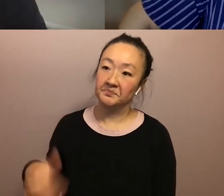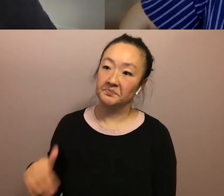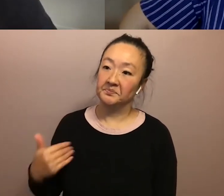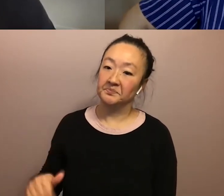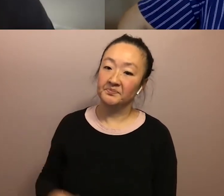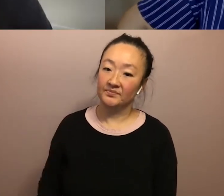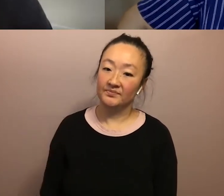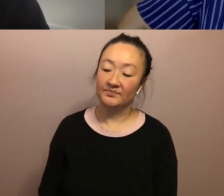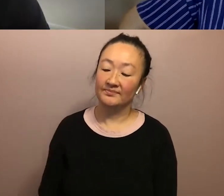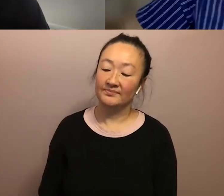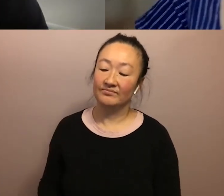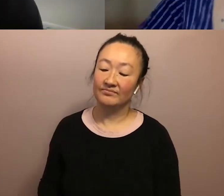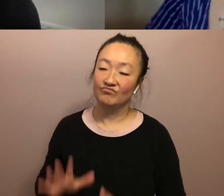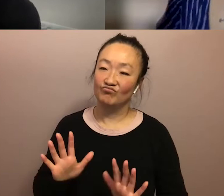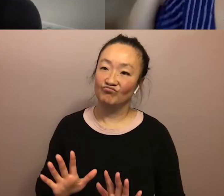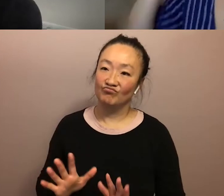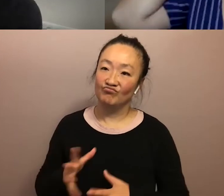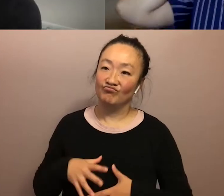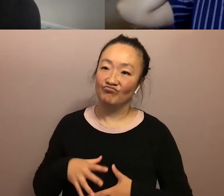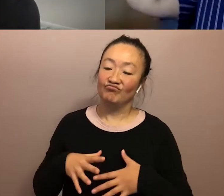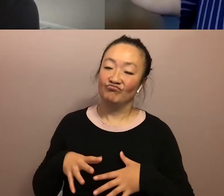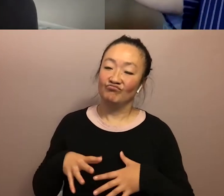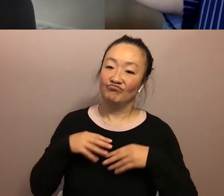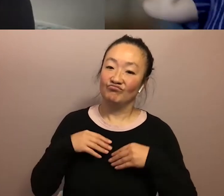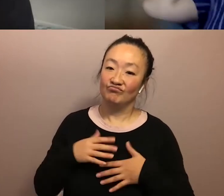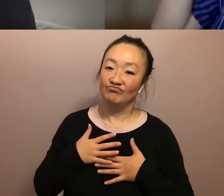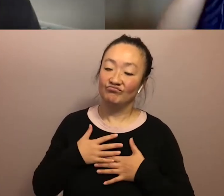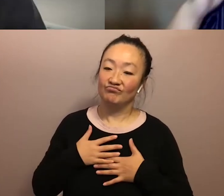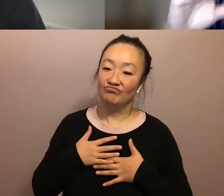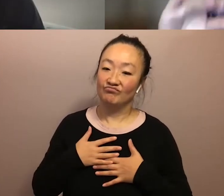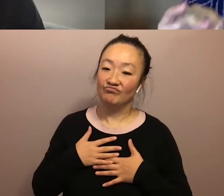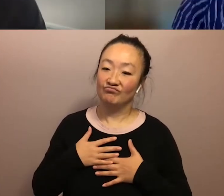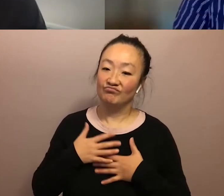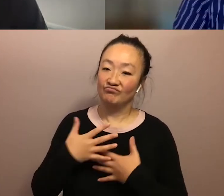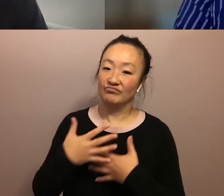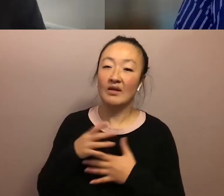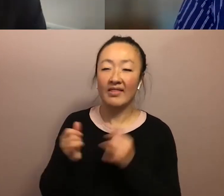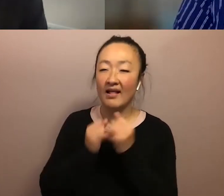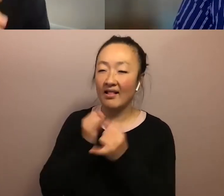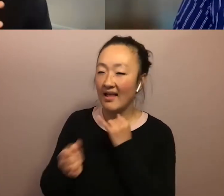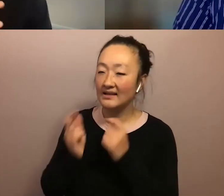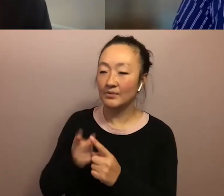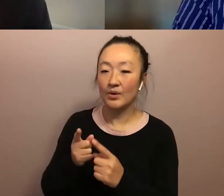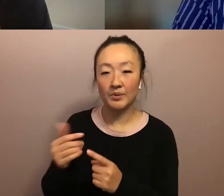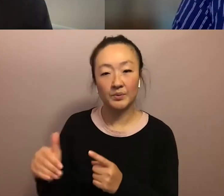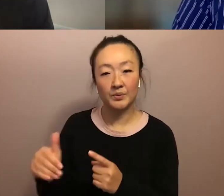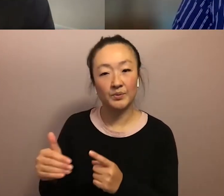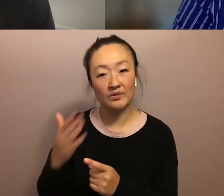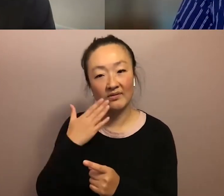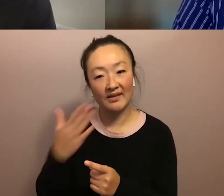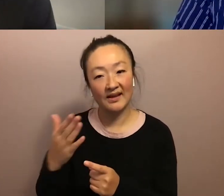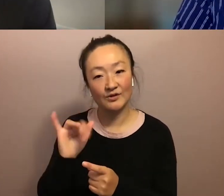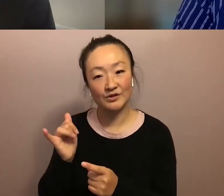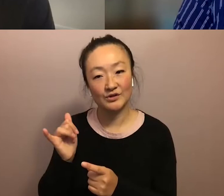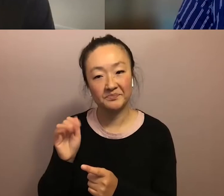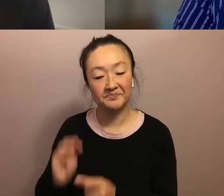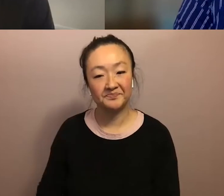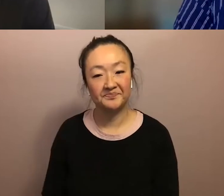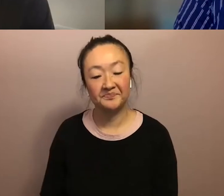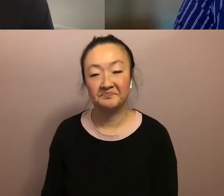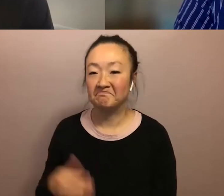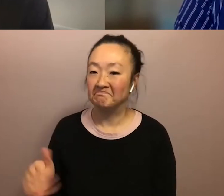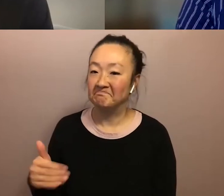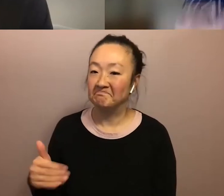Another moment to take it in. Um, just on that last point. Thank you so much, Jim. Um, gosh,